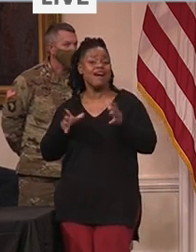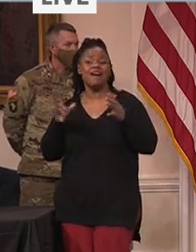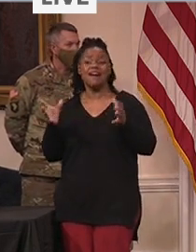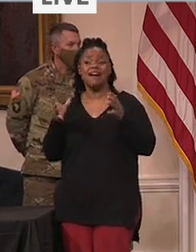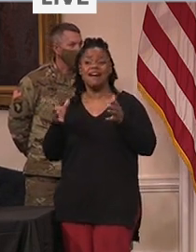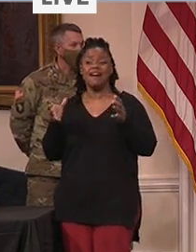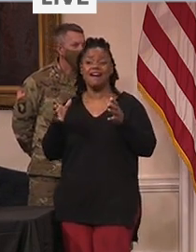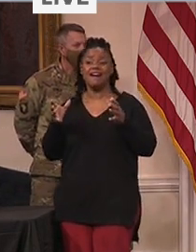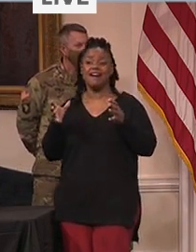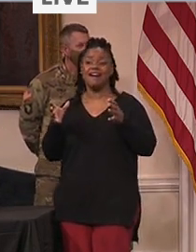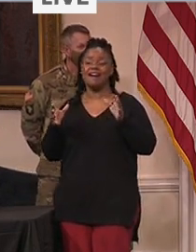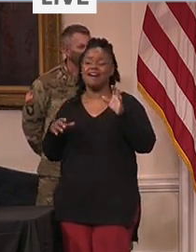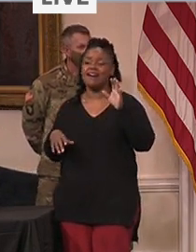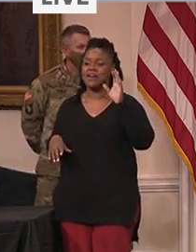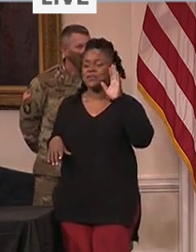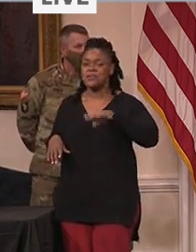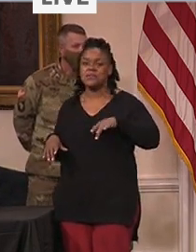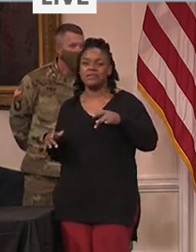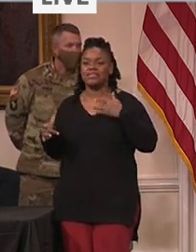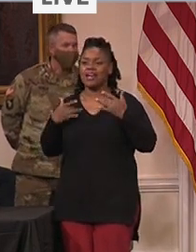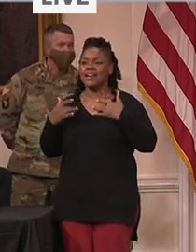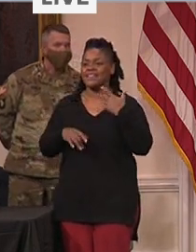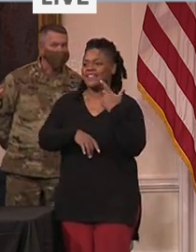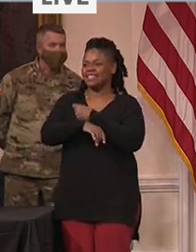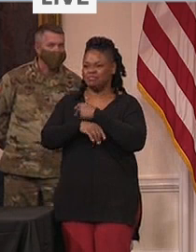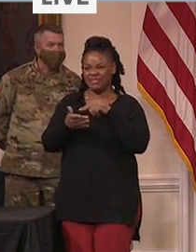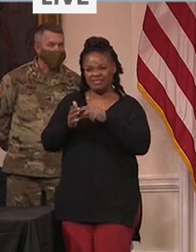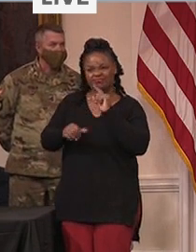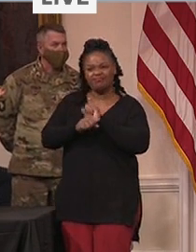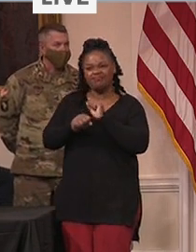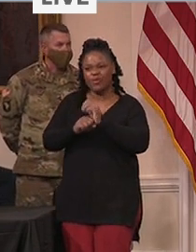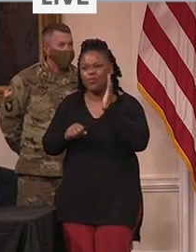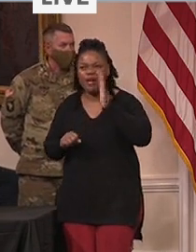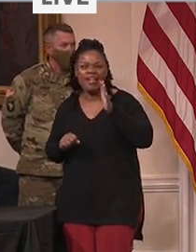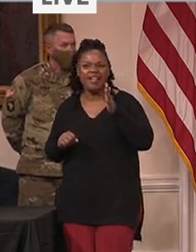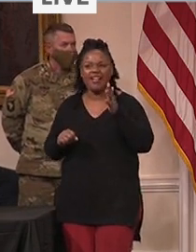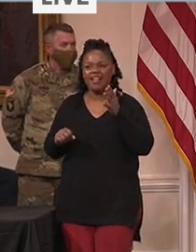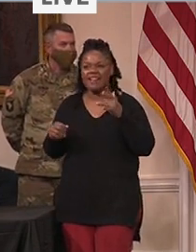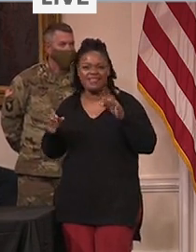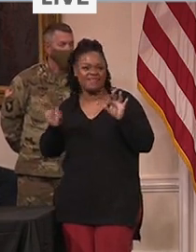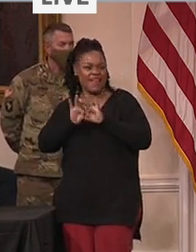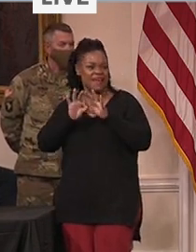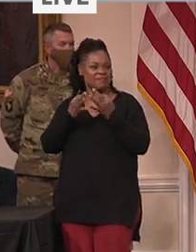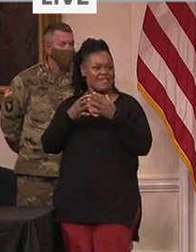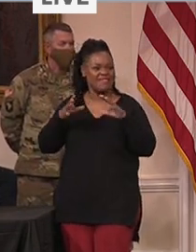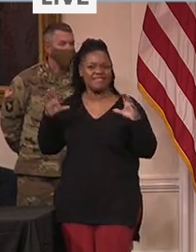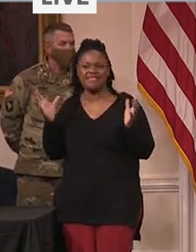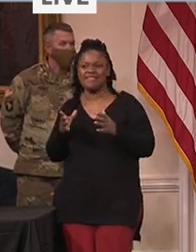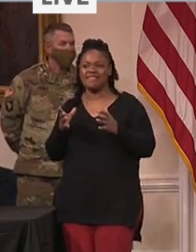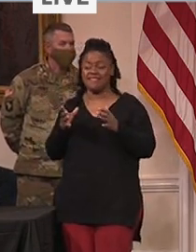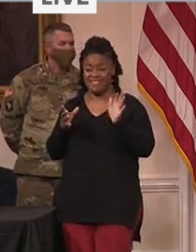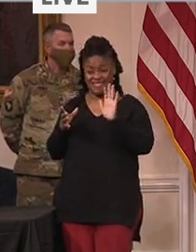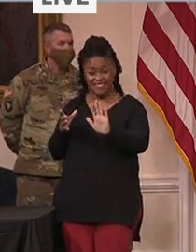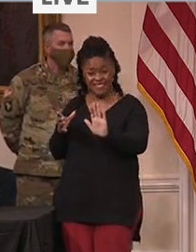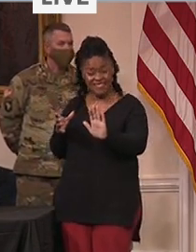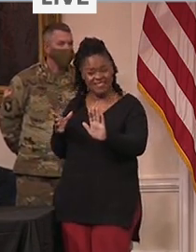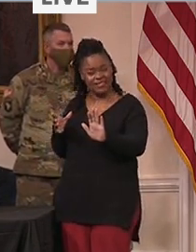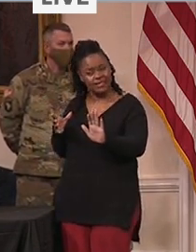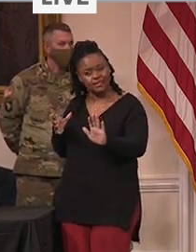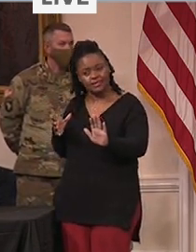from getting back to normal or seeing our loved ones or getting back to work or to school. Right now we're still in the thick of this fight.